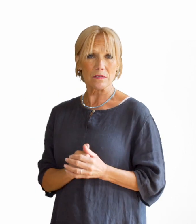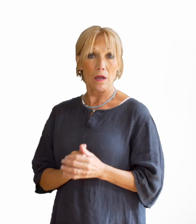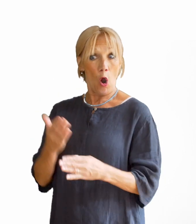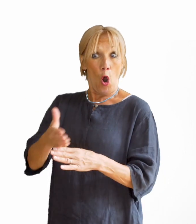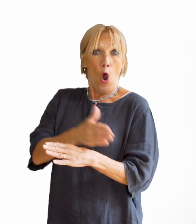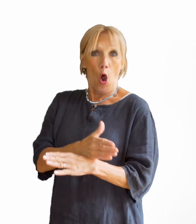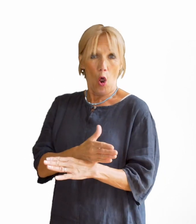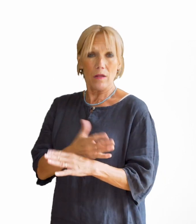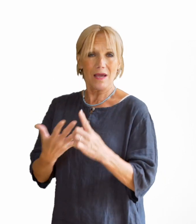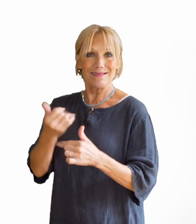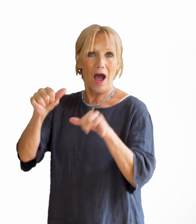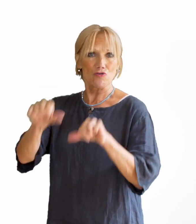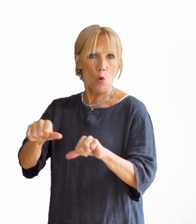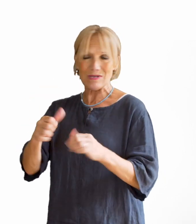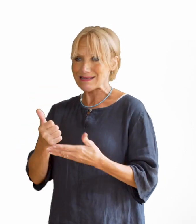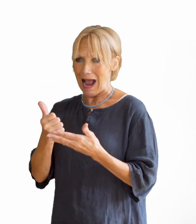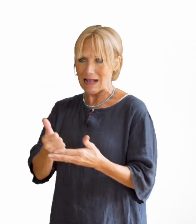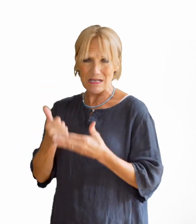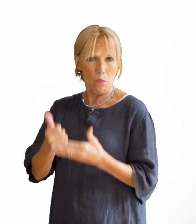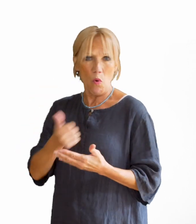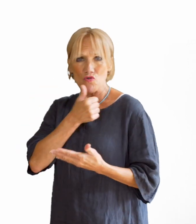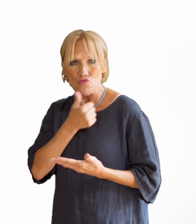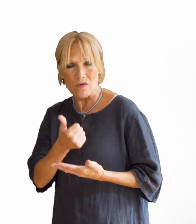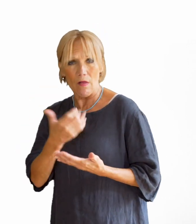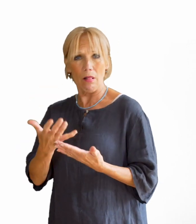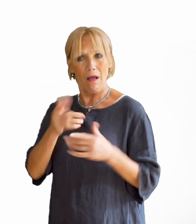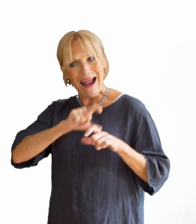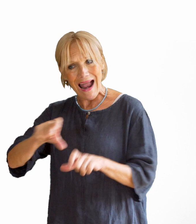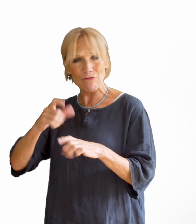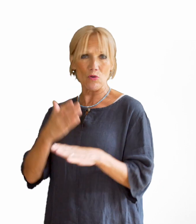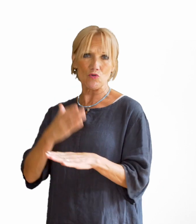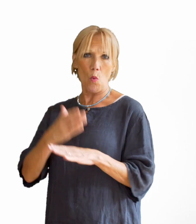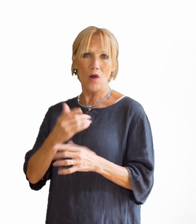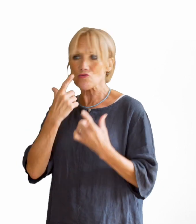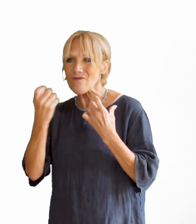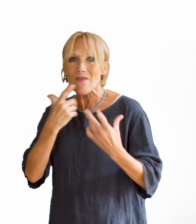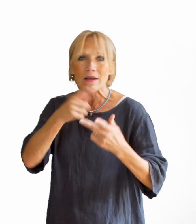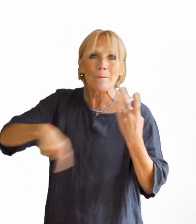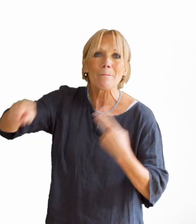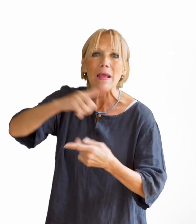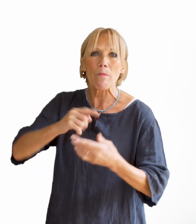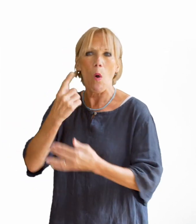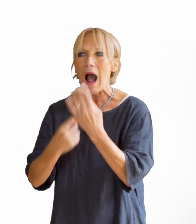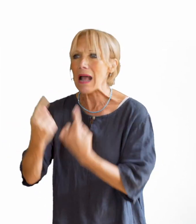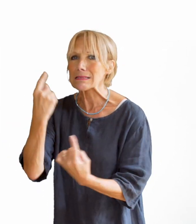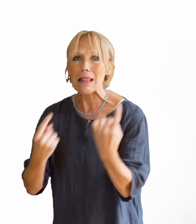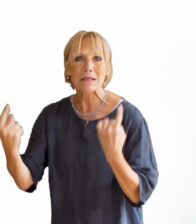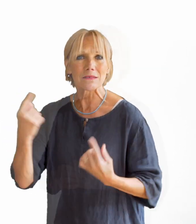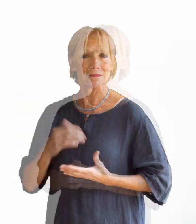the benefits of an early diagnosis and support available and continue to work to reach people who are more isolated.